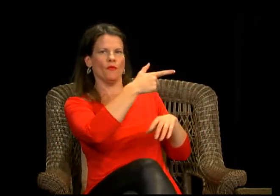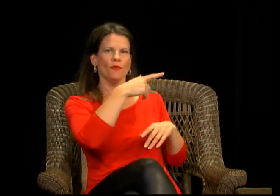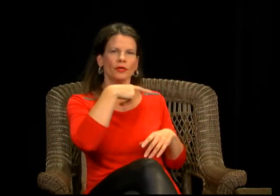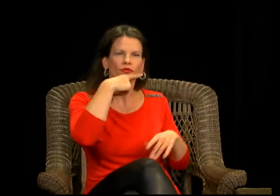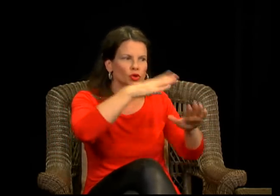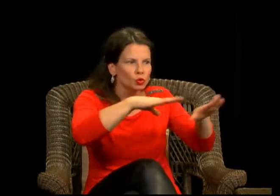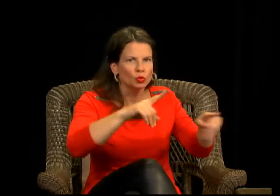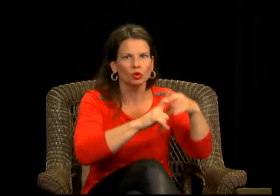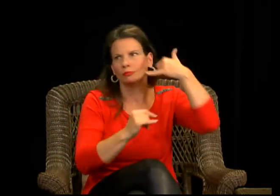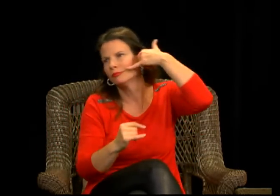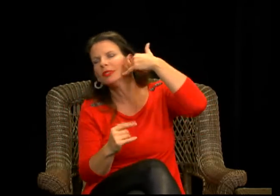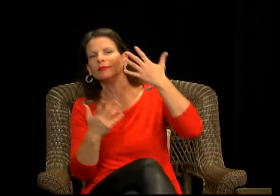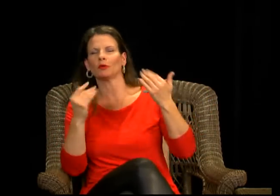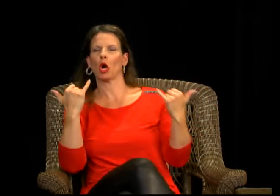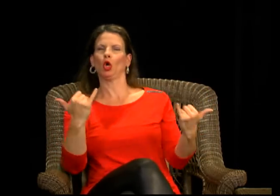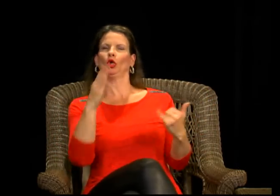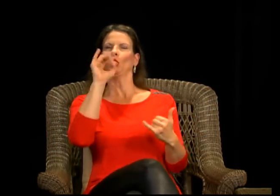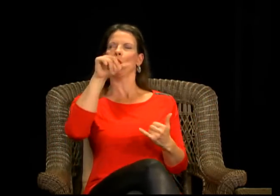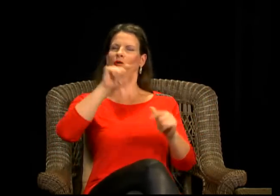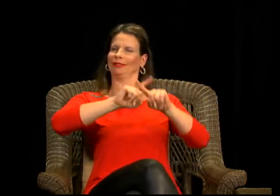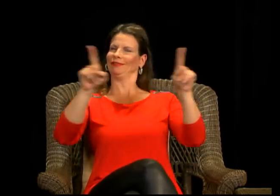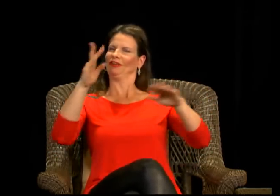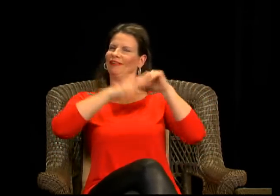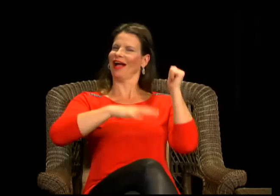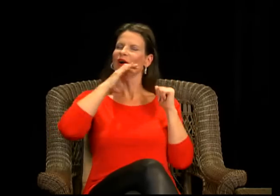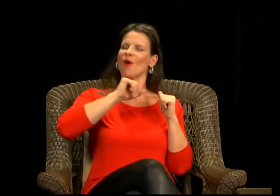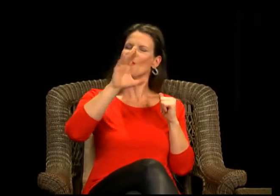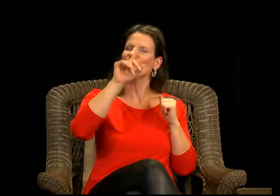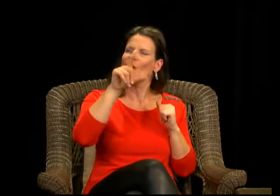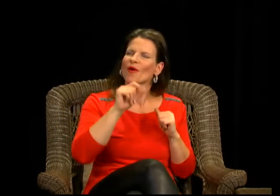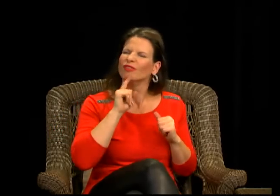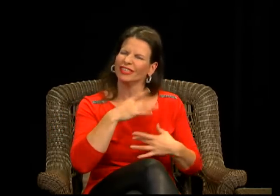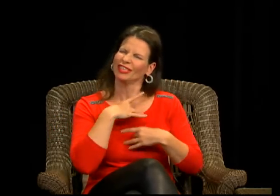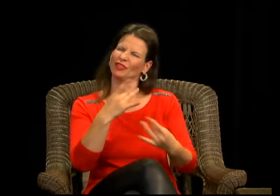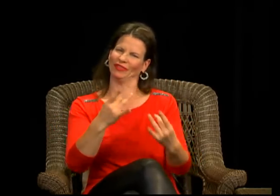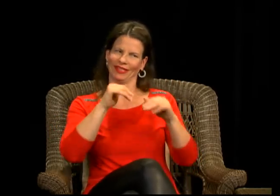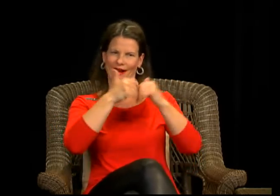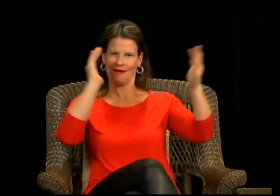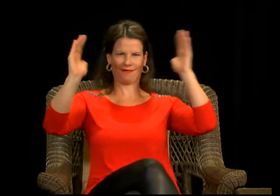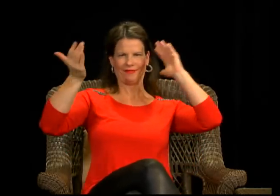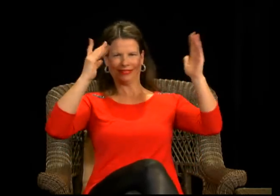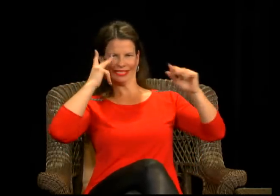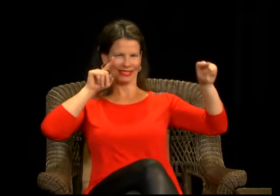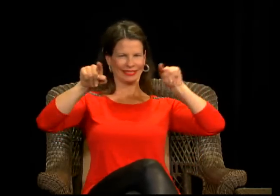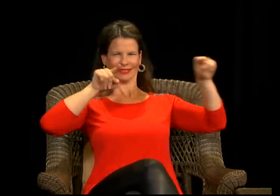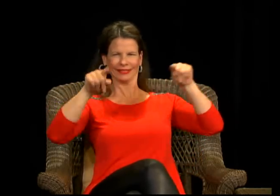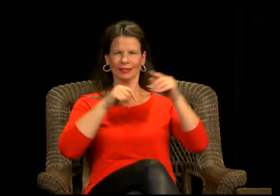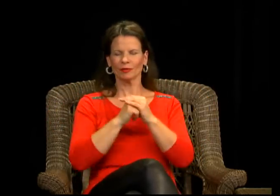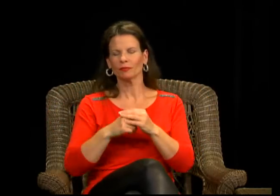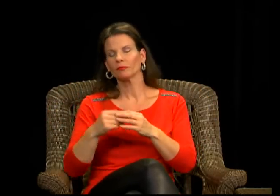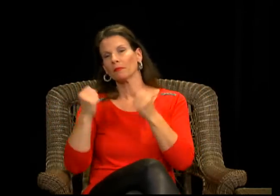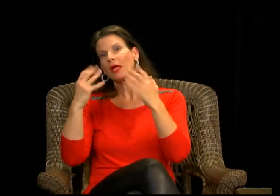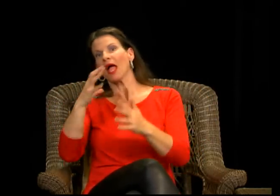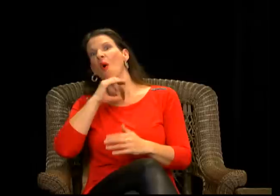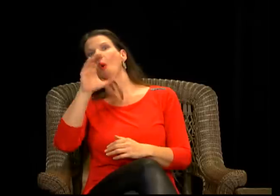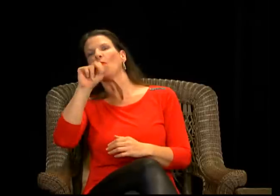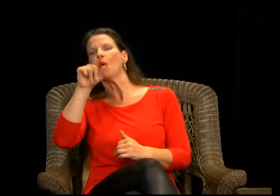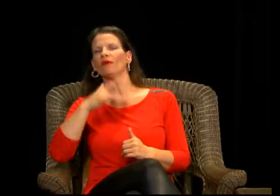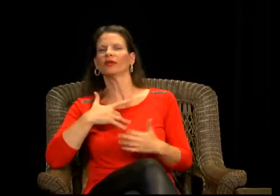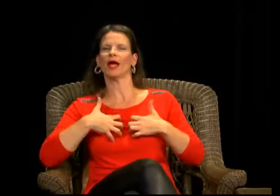can, um, communicate on their own with video phones, with relay service. So it's very interesting to compare the